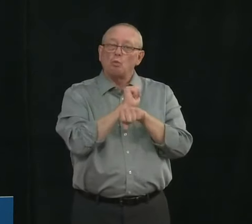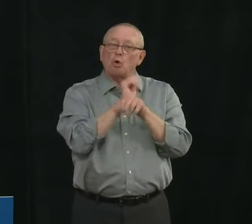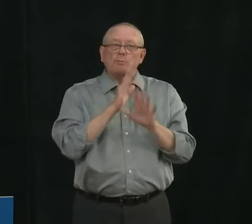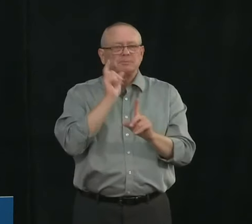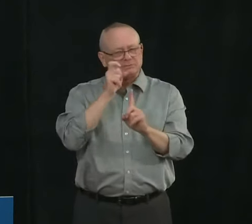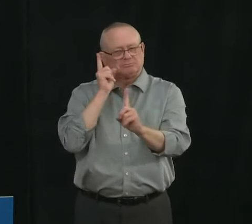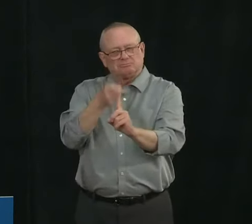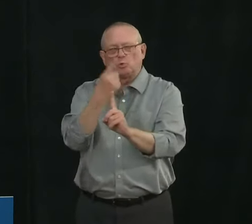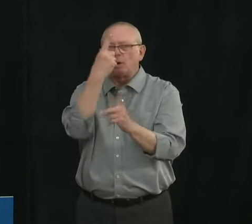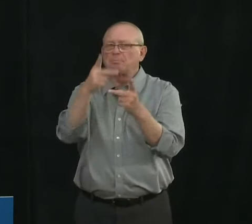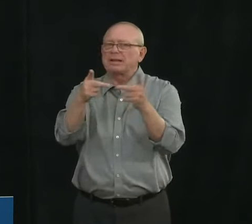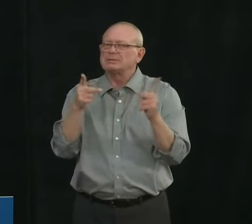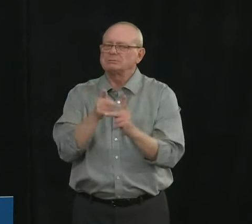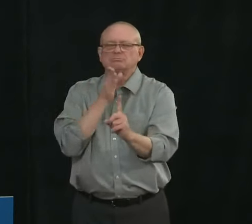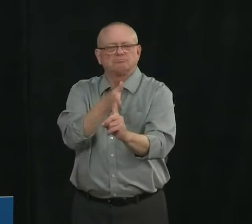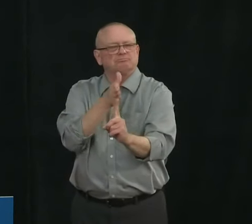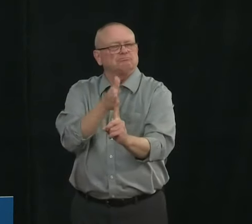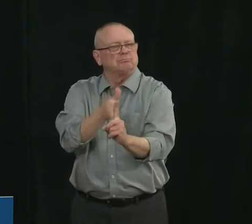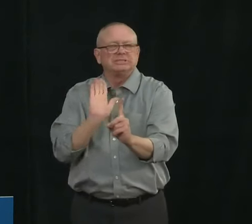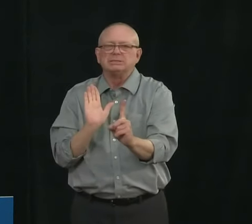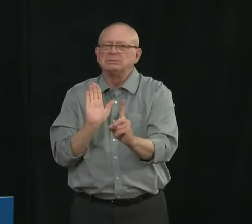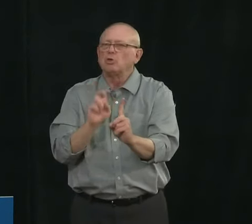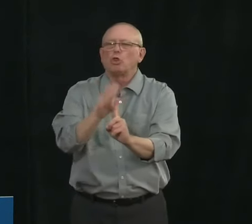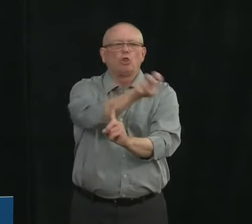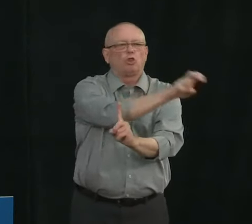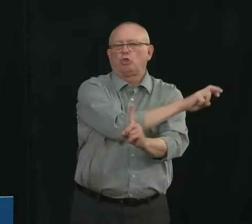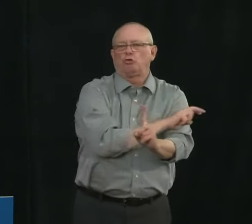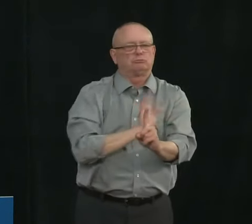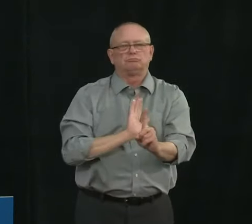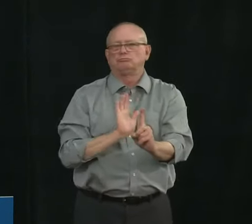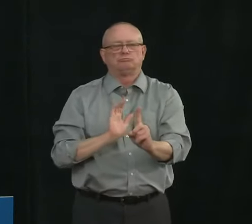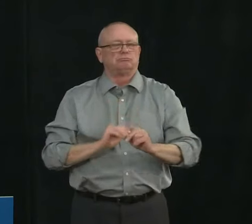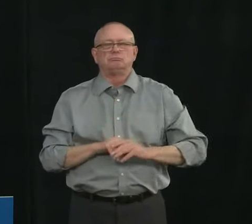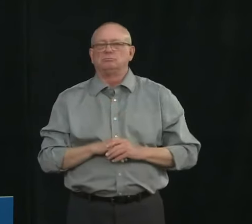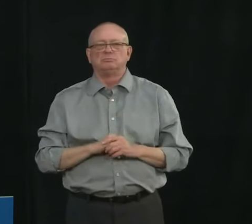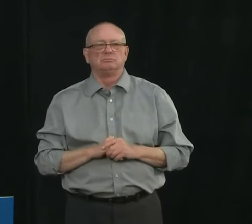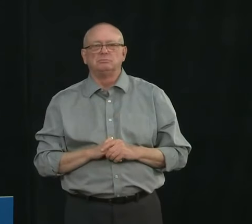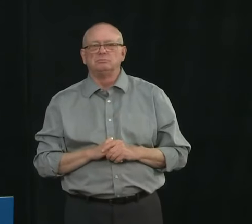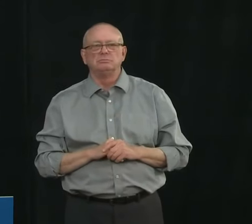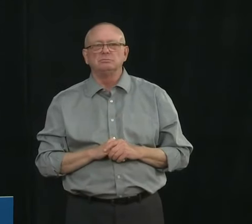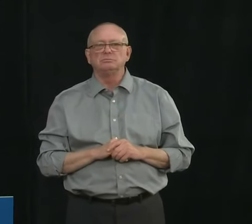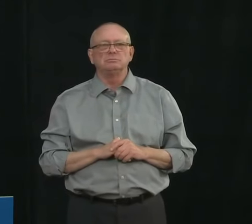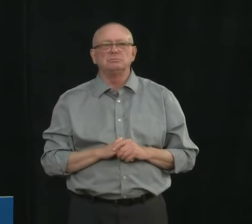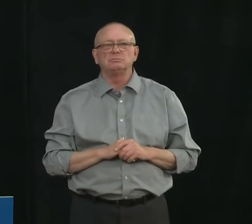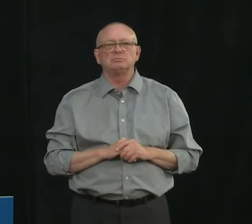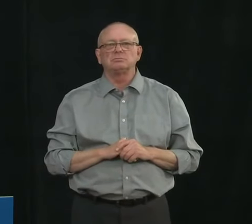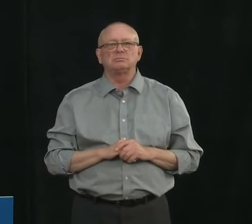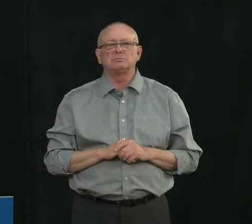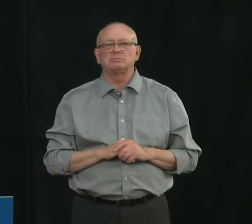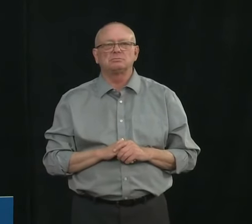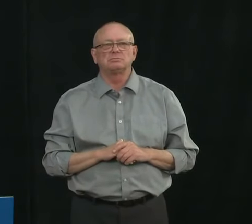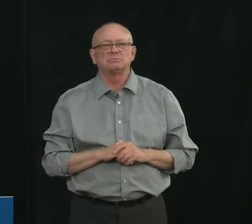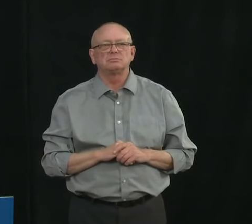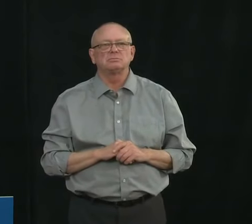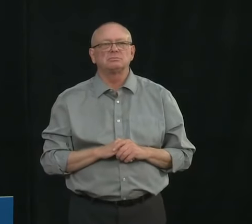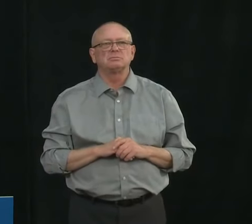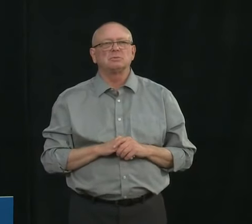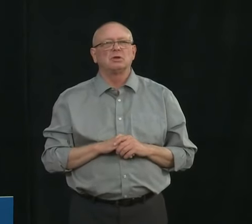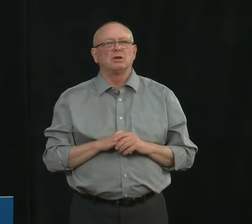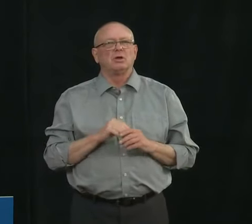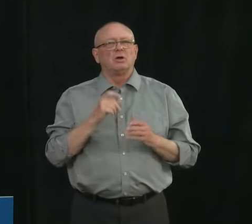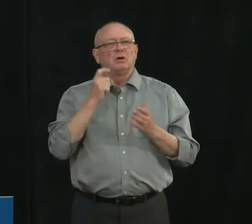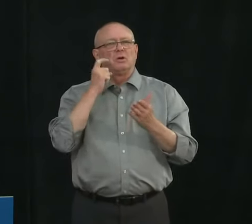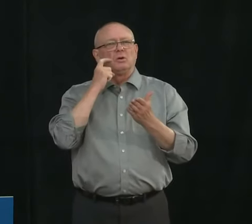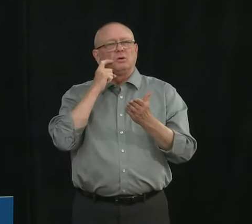of COVID-19 into facilities and one of the problems that we saw was the introduction of COVID